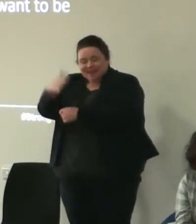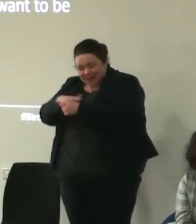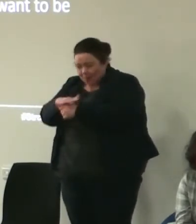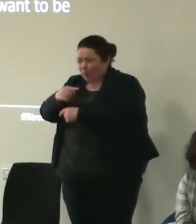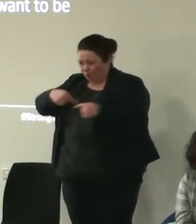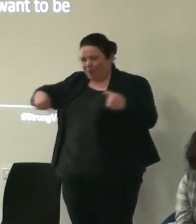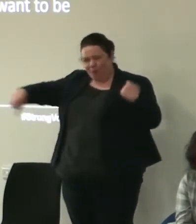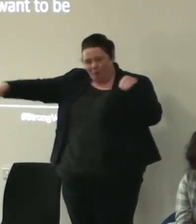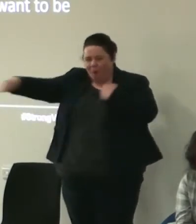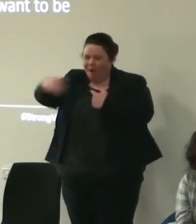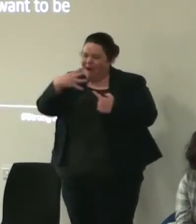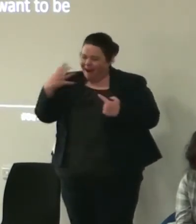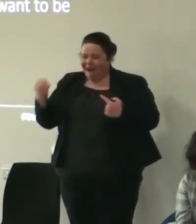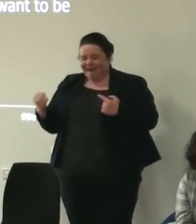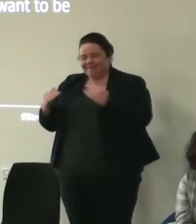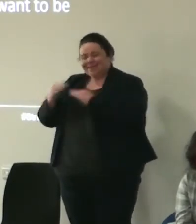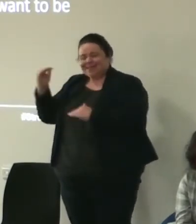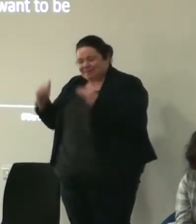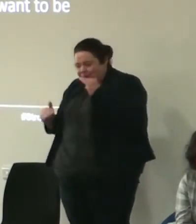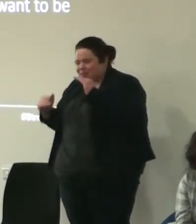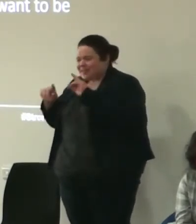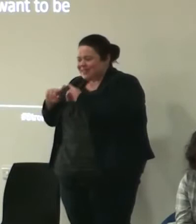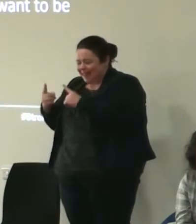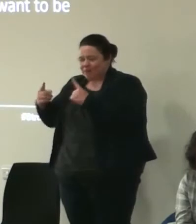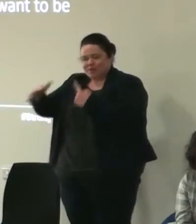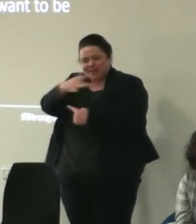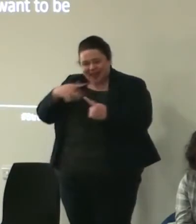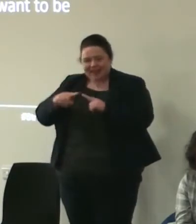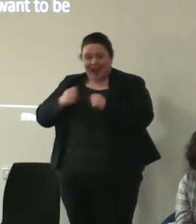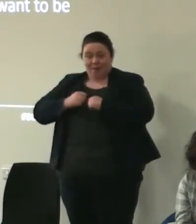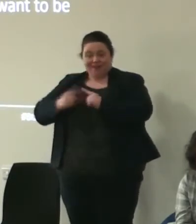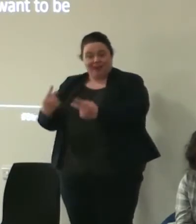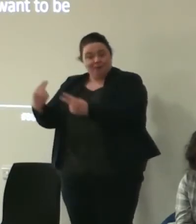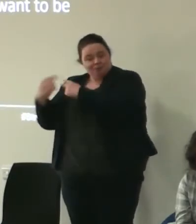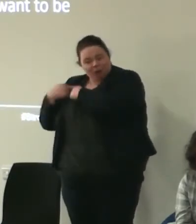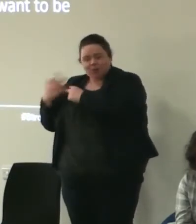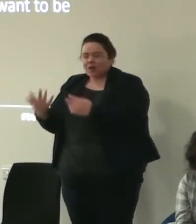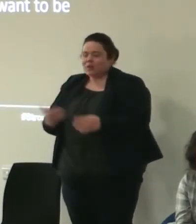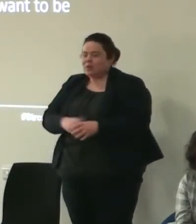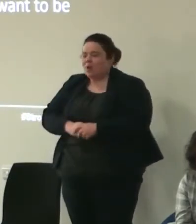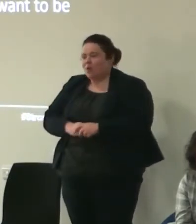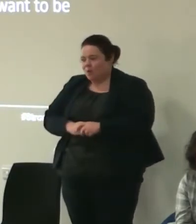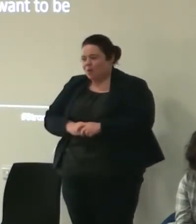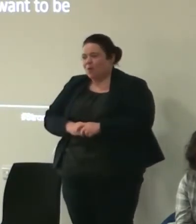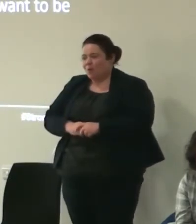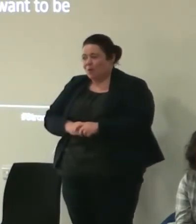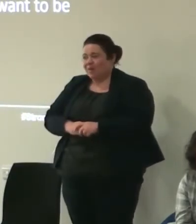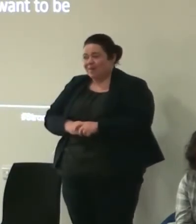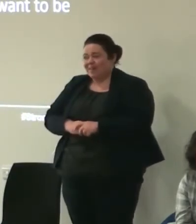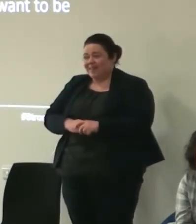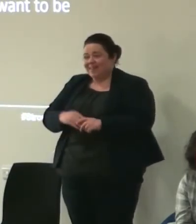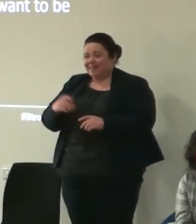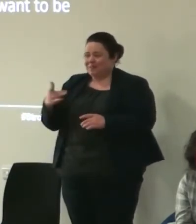disadvantage in different parts of society in different roles that we play so I think it's acquired this air